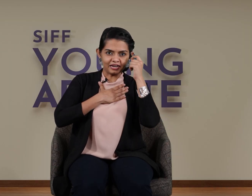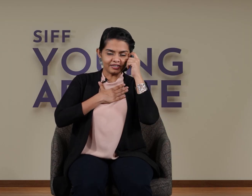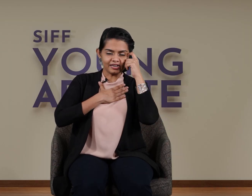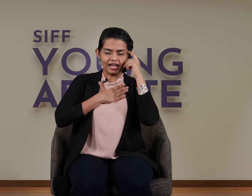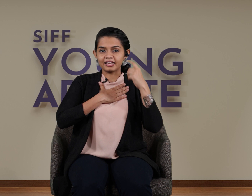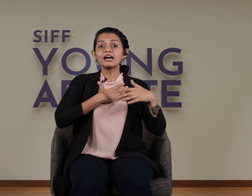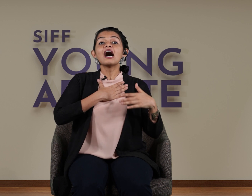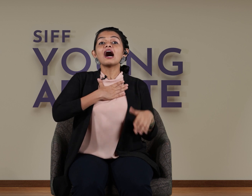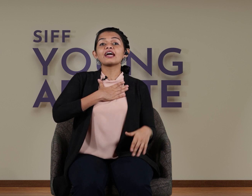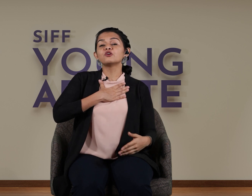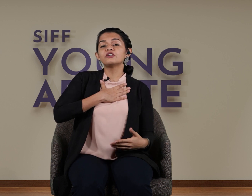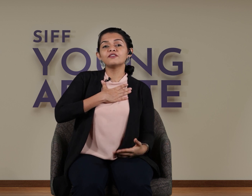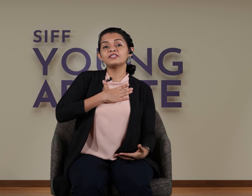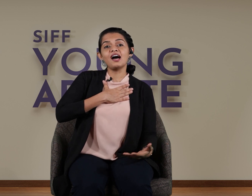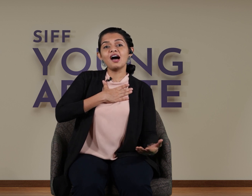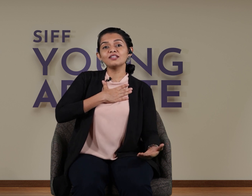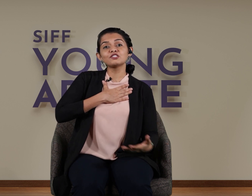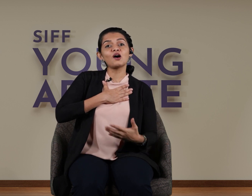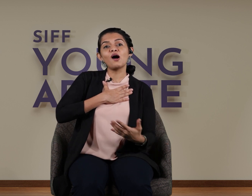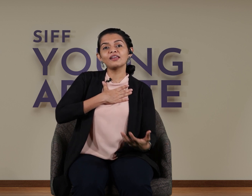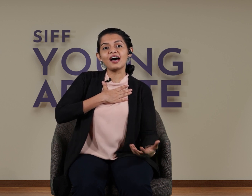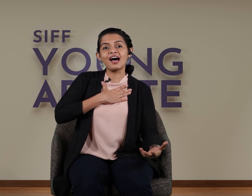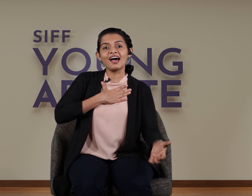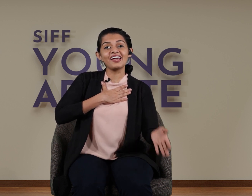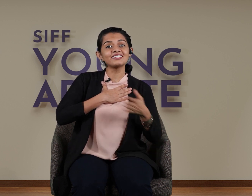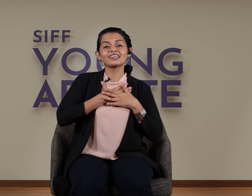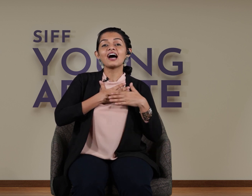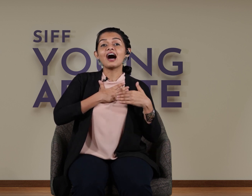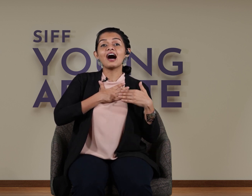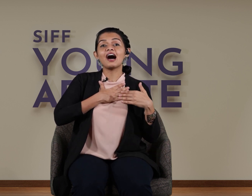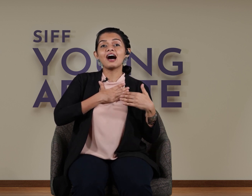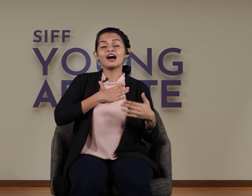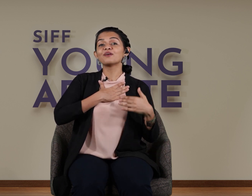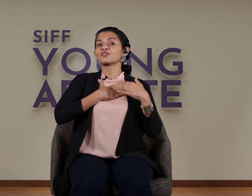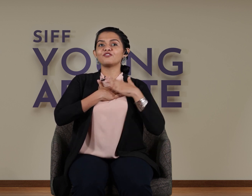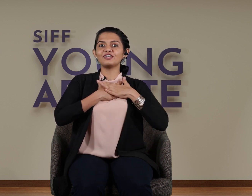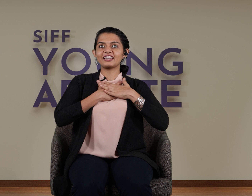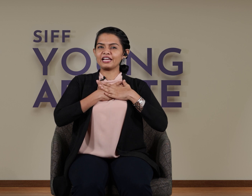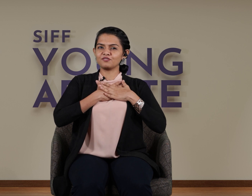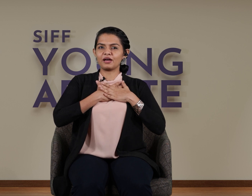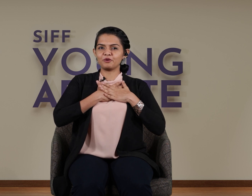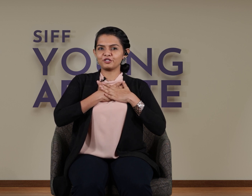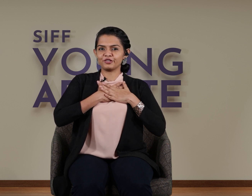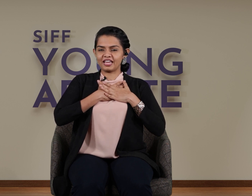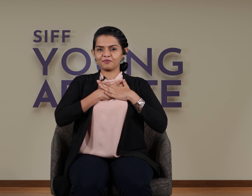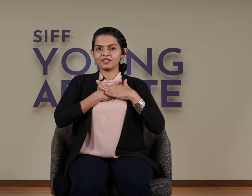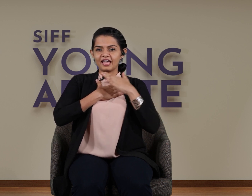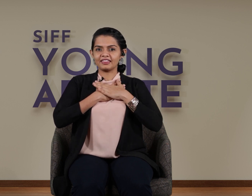melody like I could have danced all night ah you feel a nice vibration there and